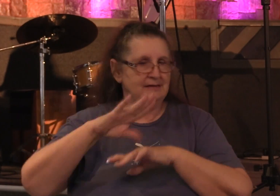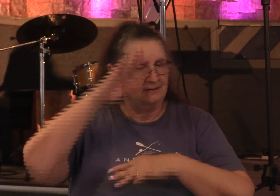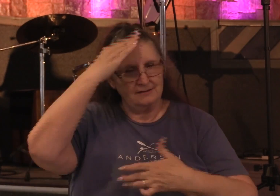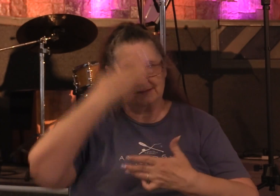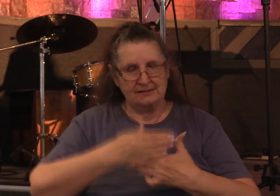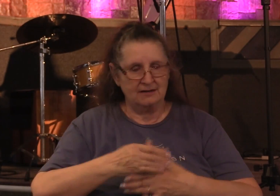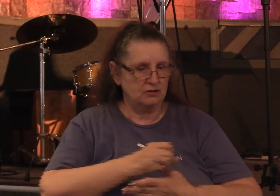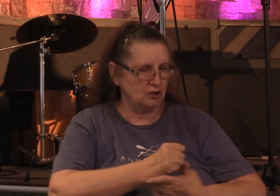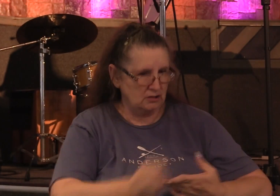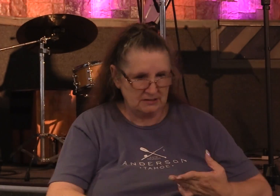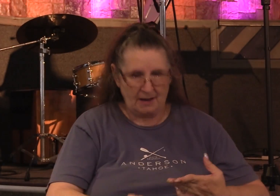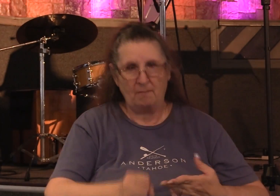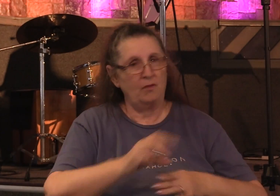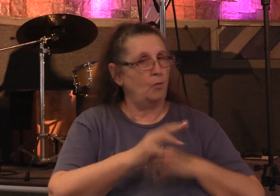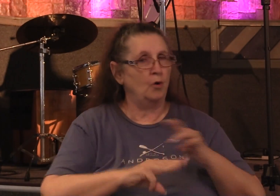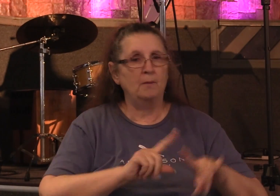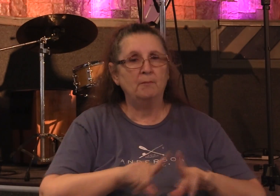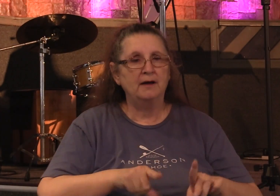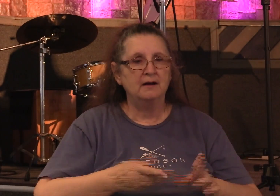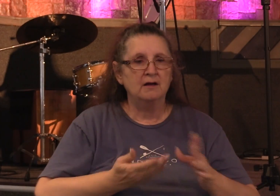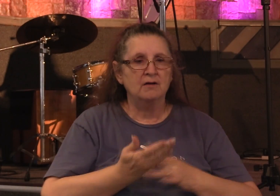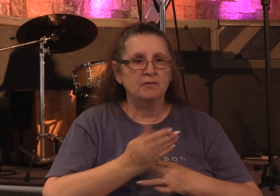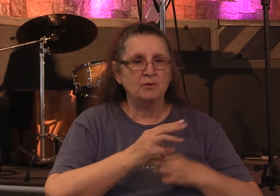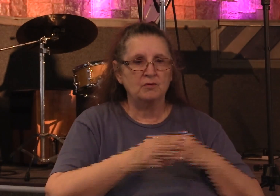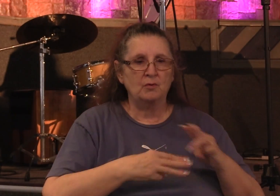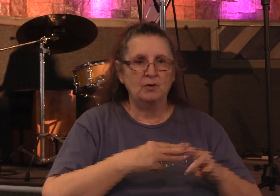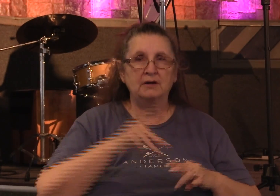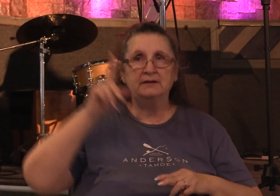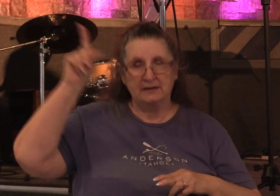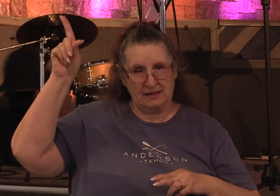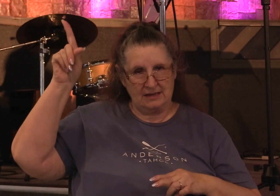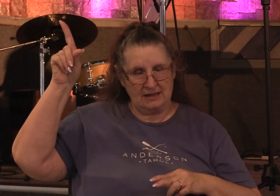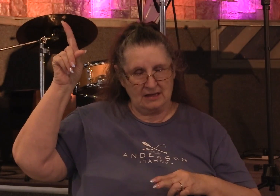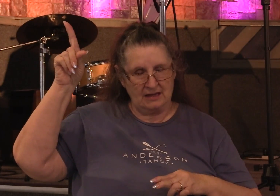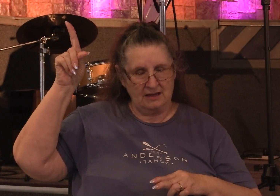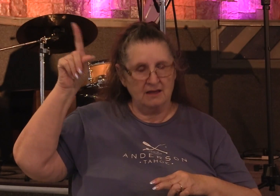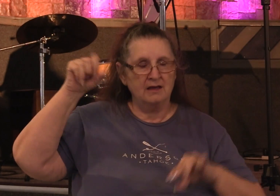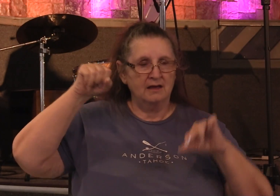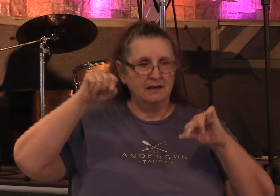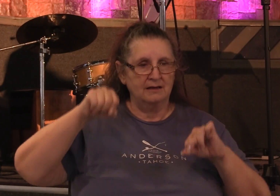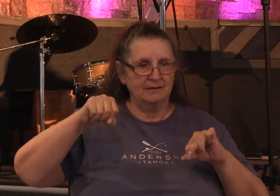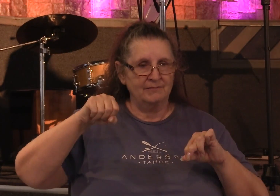condemn the world, but that through the world him, he might, through the world,